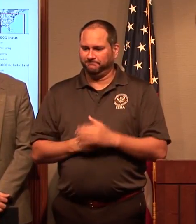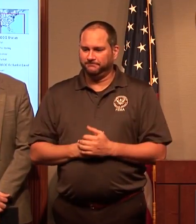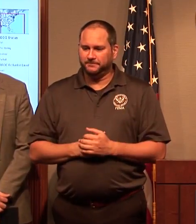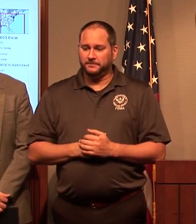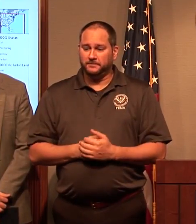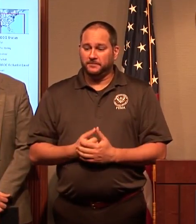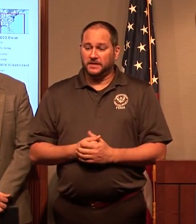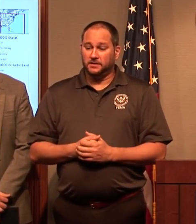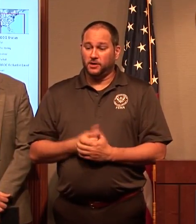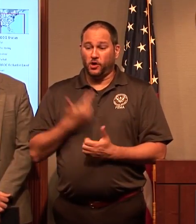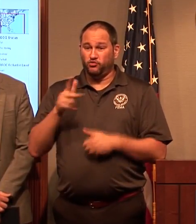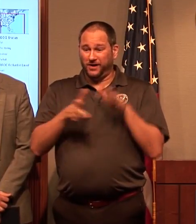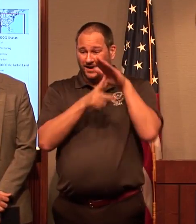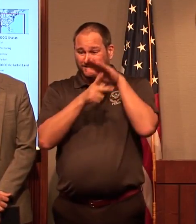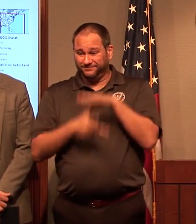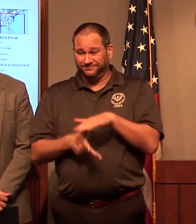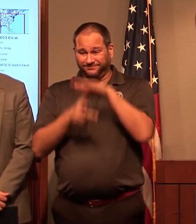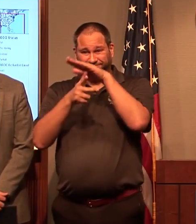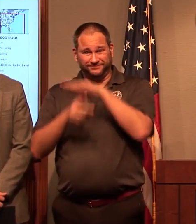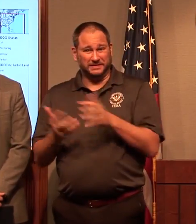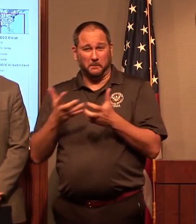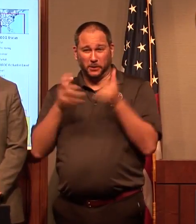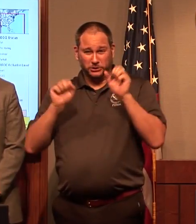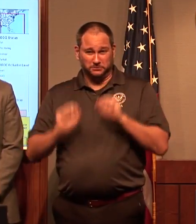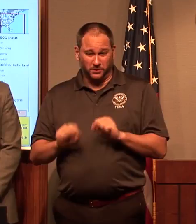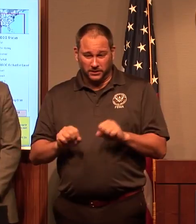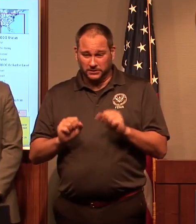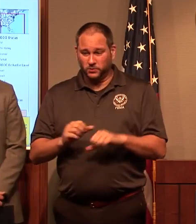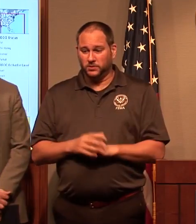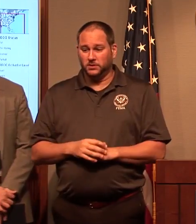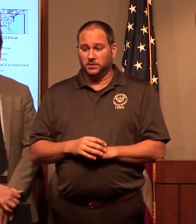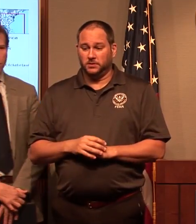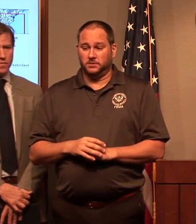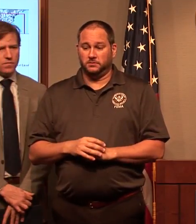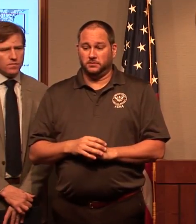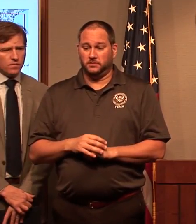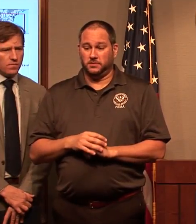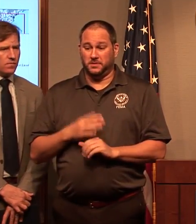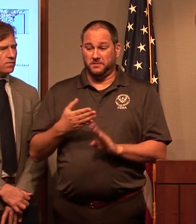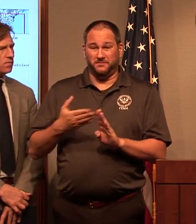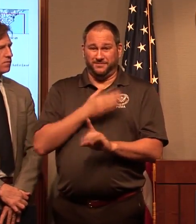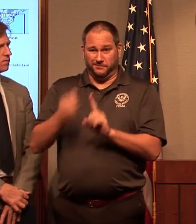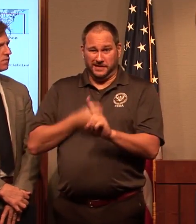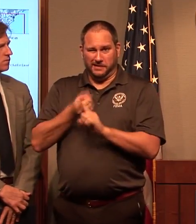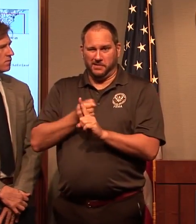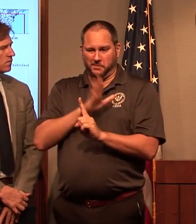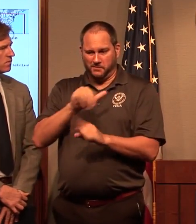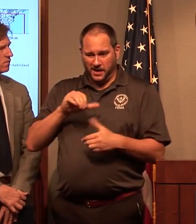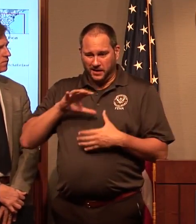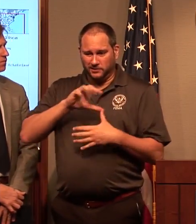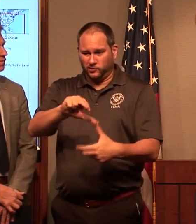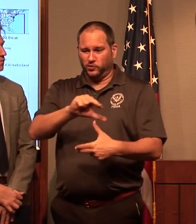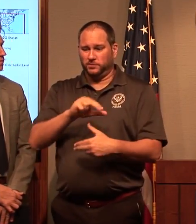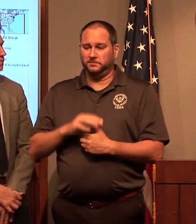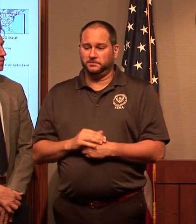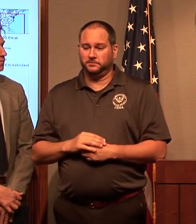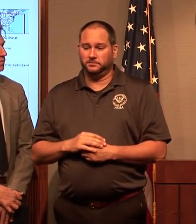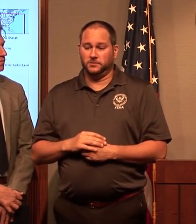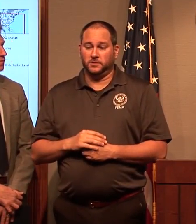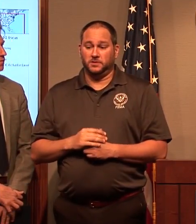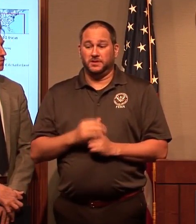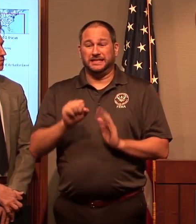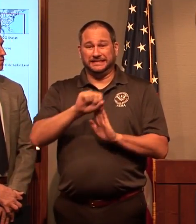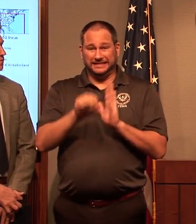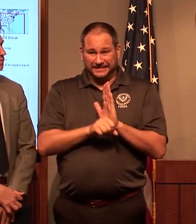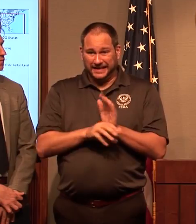I urge everyone impacted by the storm to continue to pay attention to your state and local officials. They will let